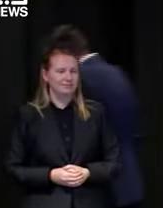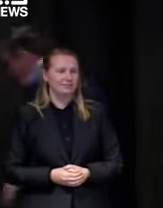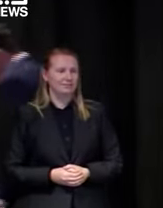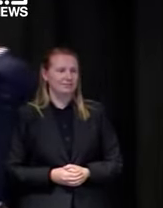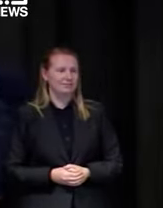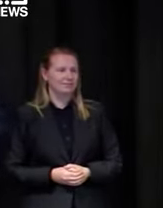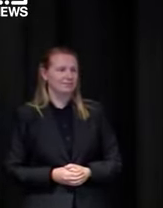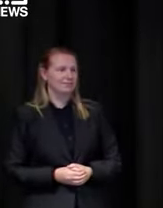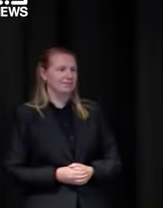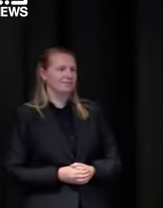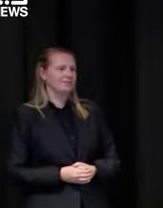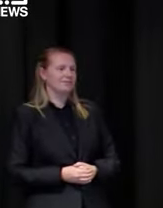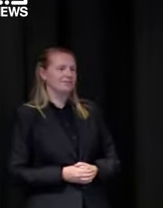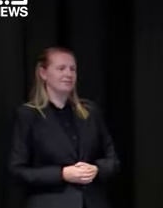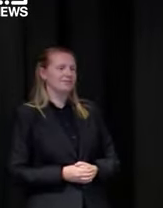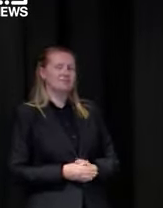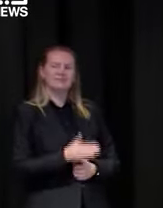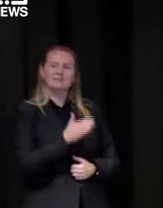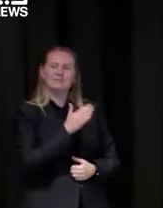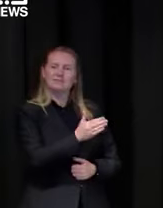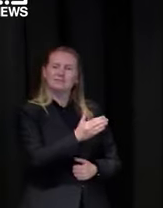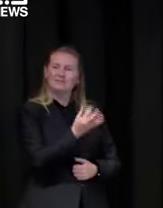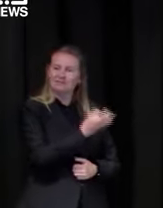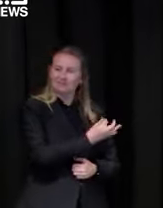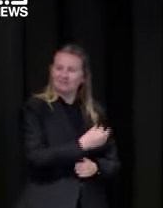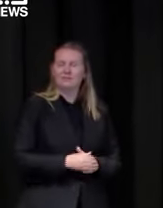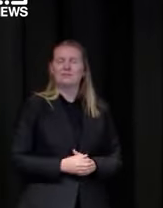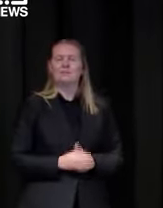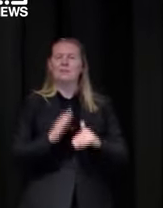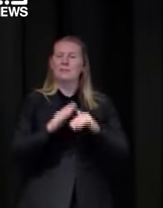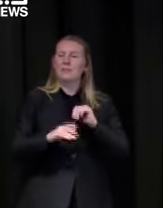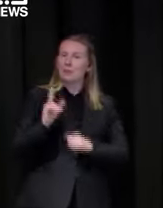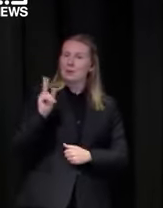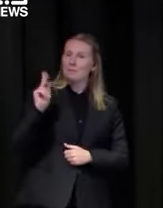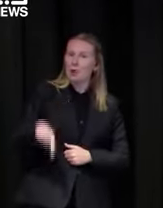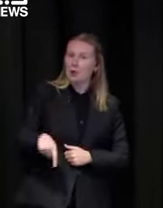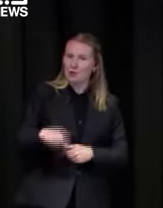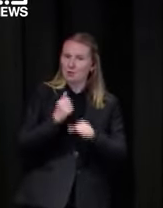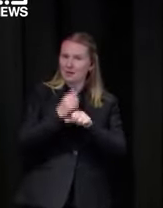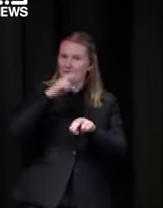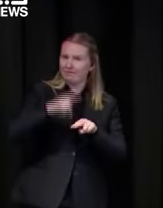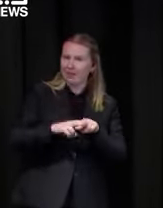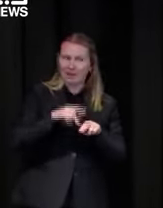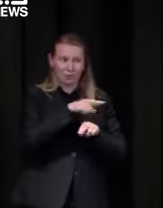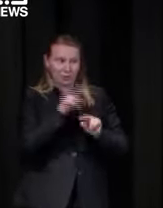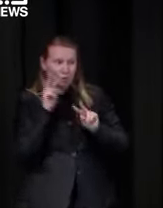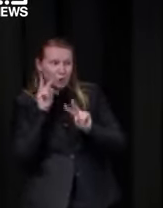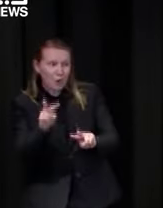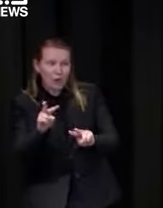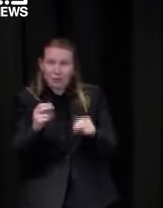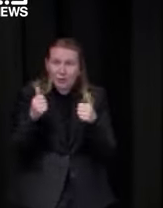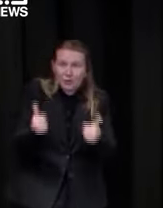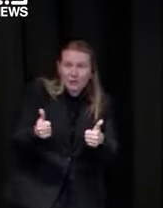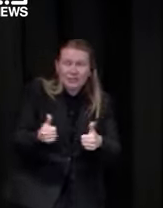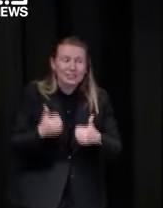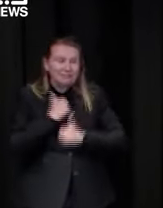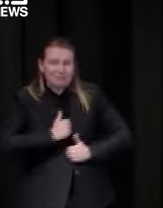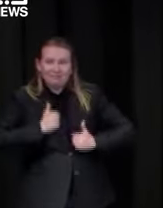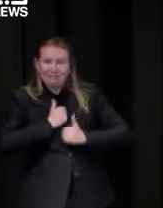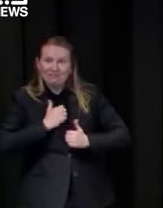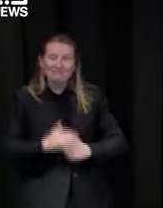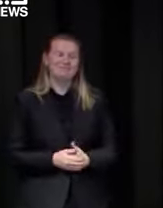and minister the consensus seems to be the person on a pretty good show what did you think of it did you watch yes i watched um